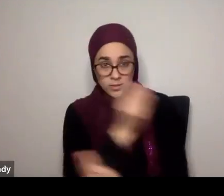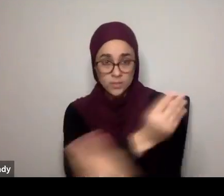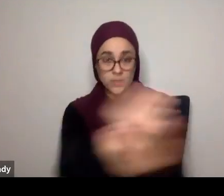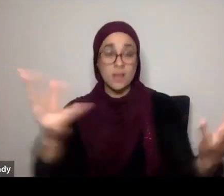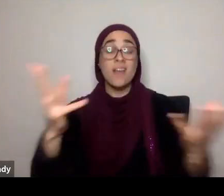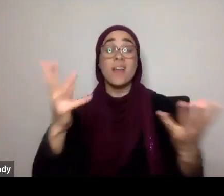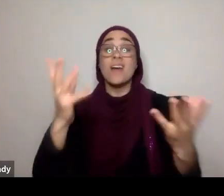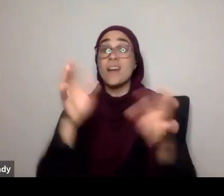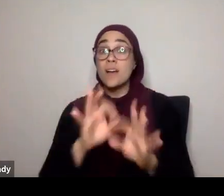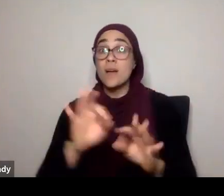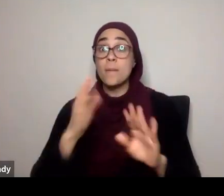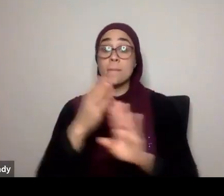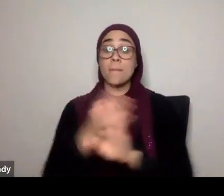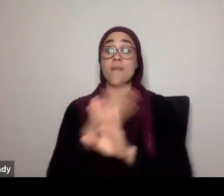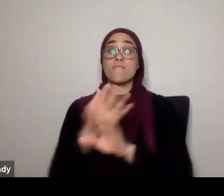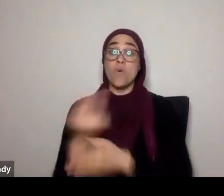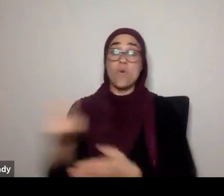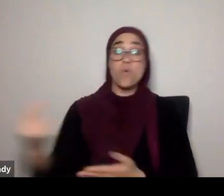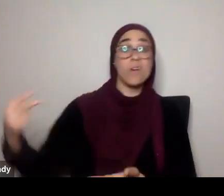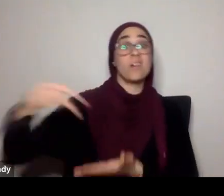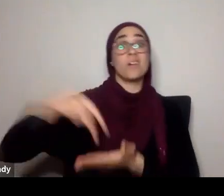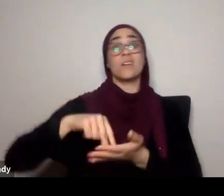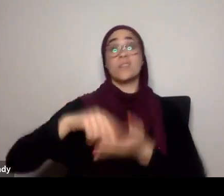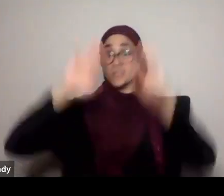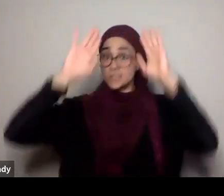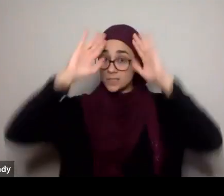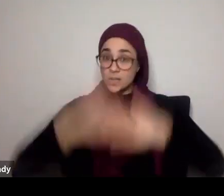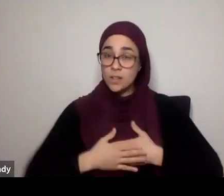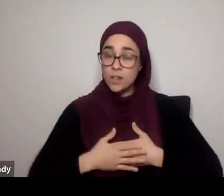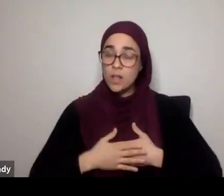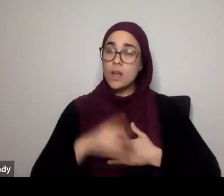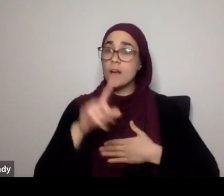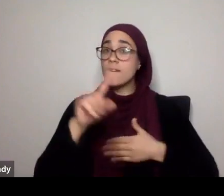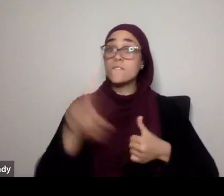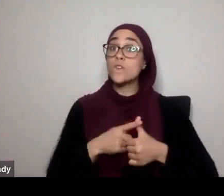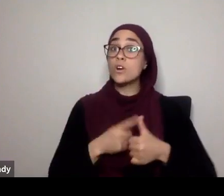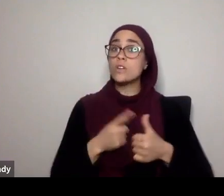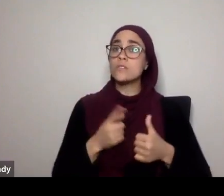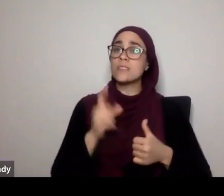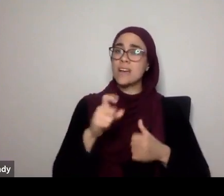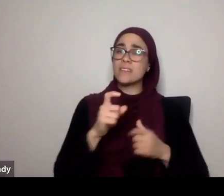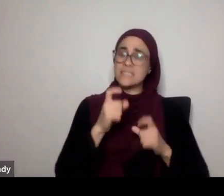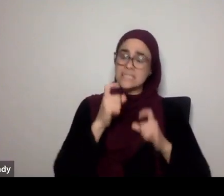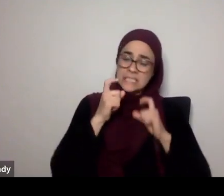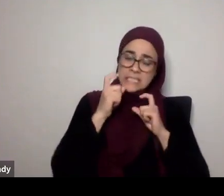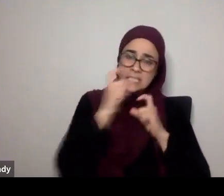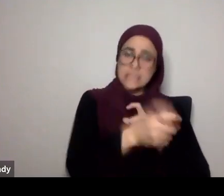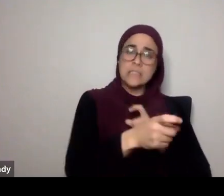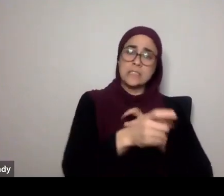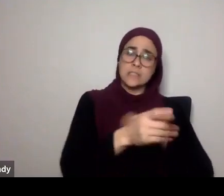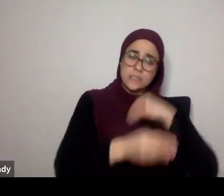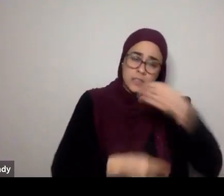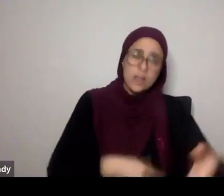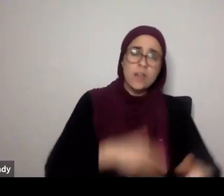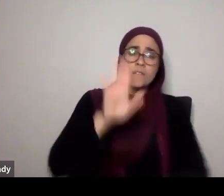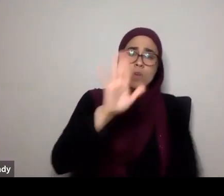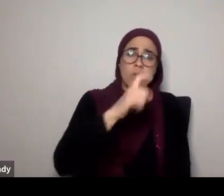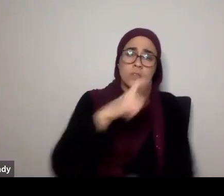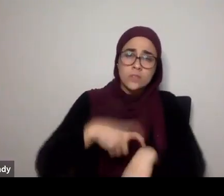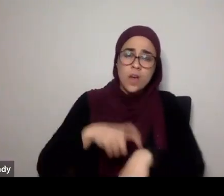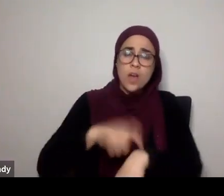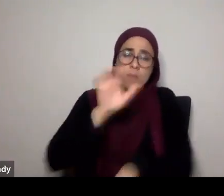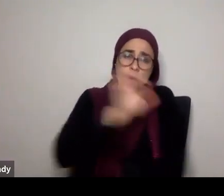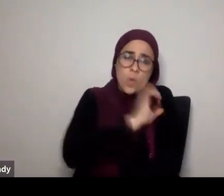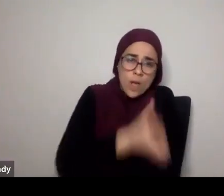that, before you stand in salah, you need to give, you need to give your time, give your energy, that will allow you to feel alive,